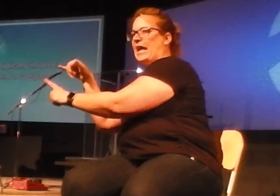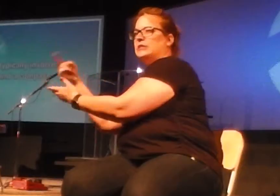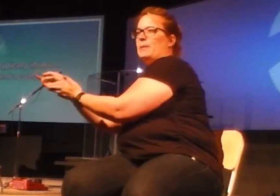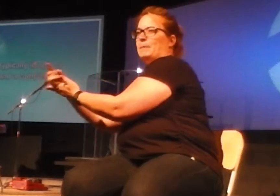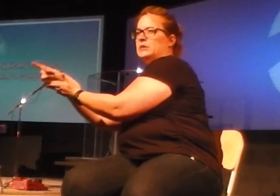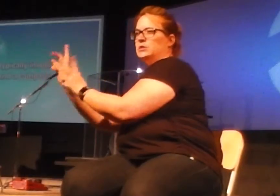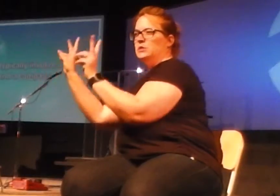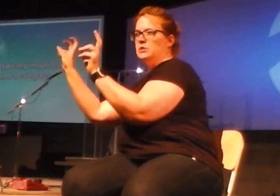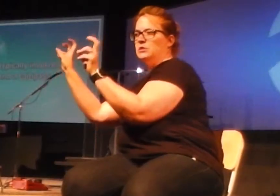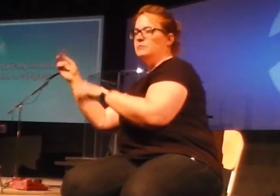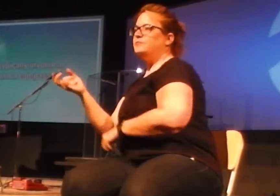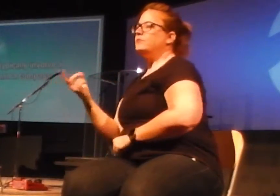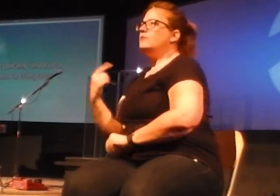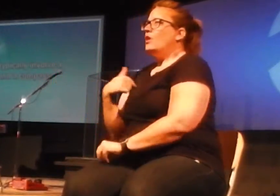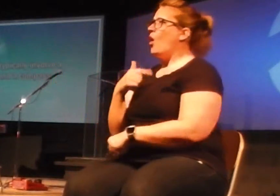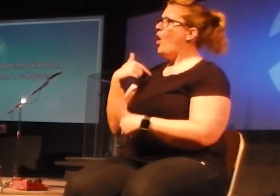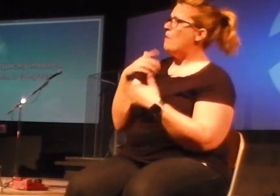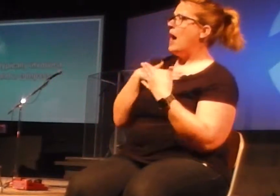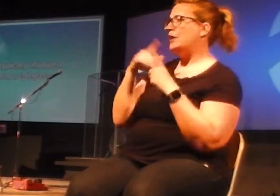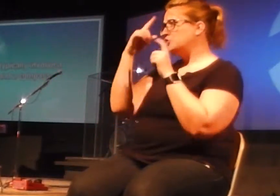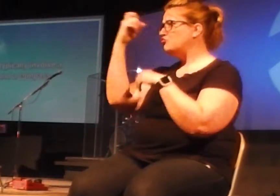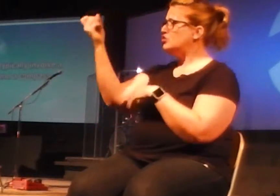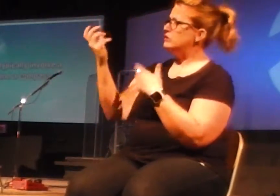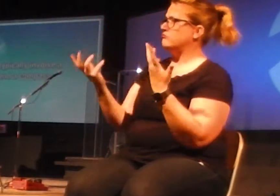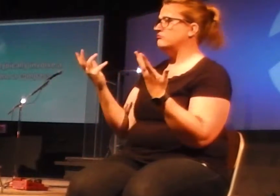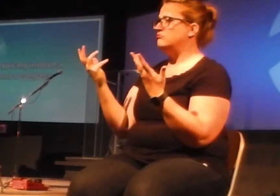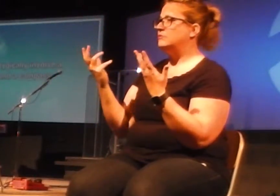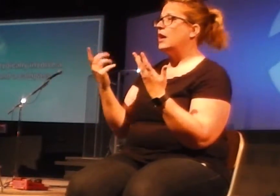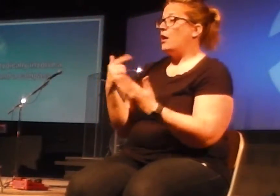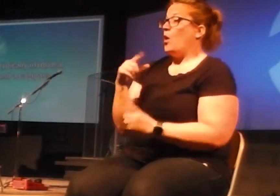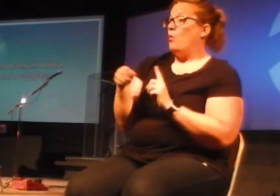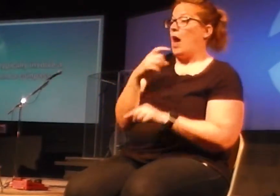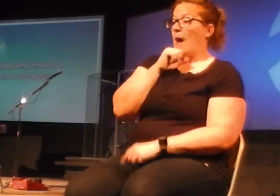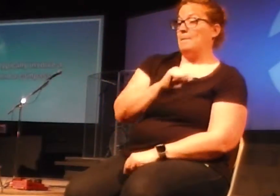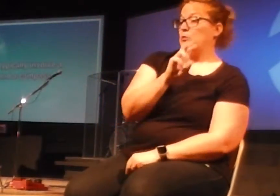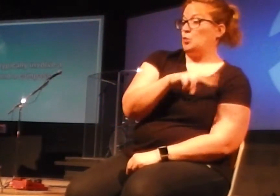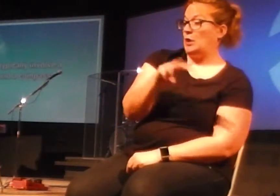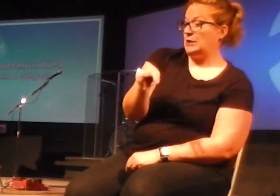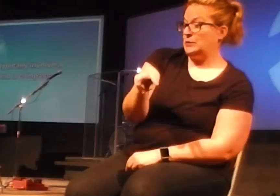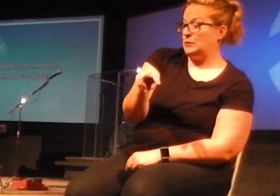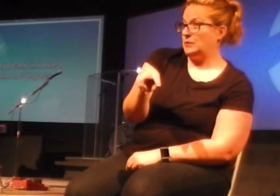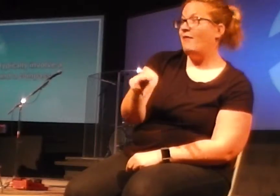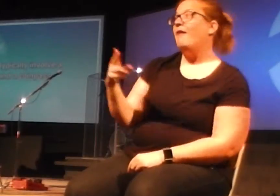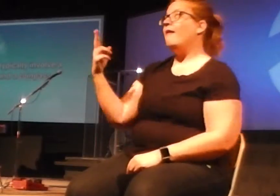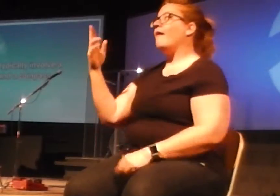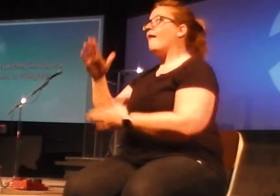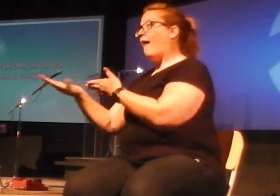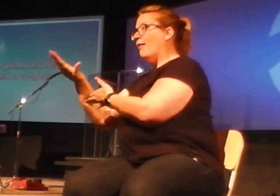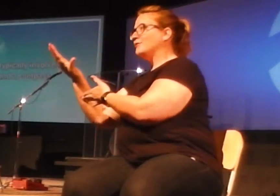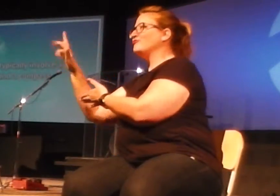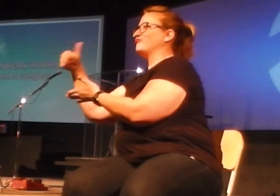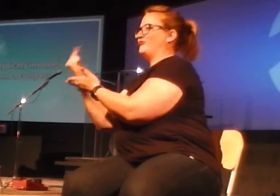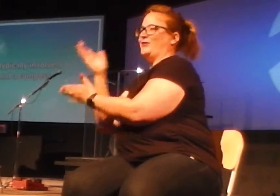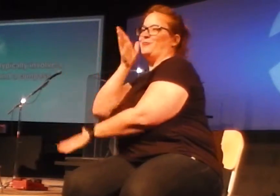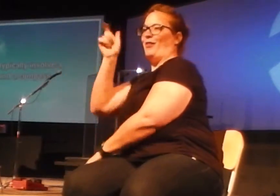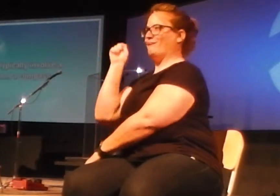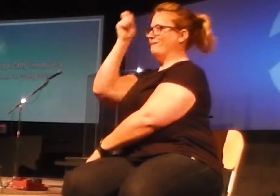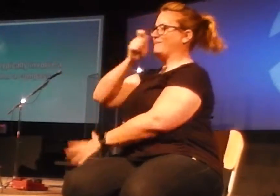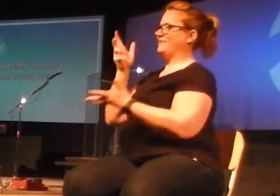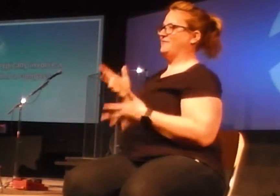you talk about your dreams, that's how you describe it. When I'm 22, I will graduate from college. Right? There's a clock